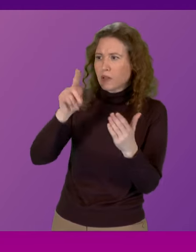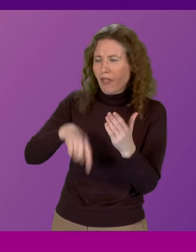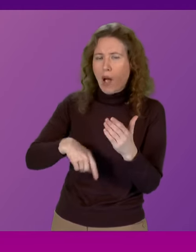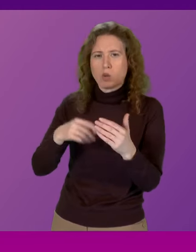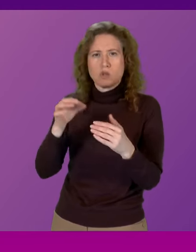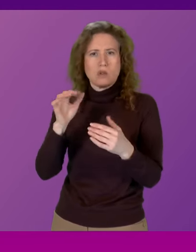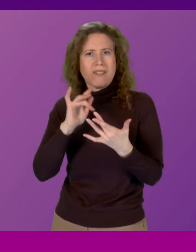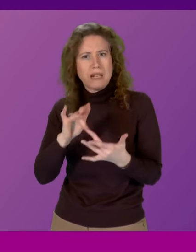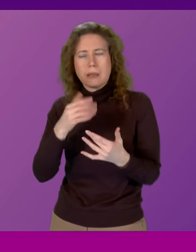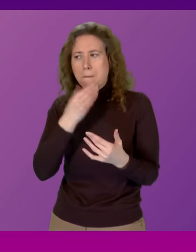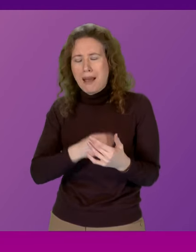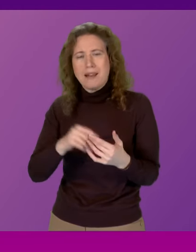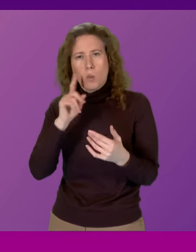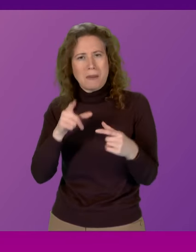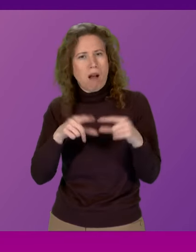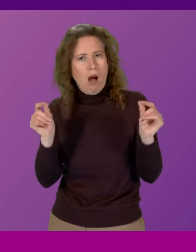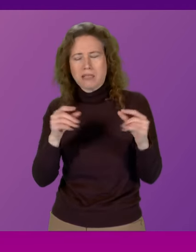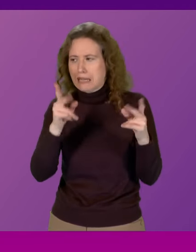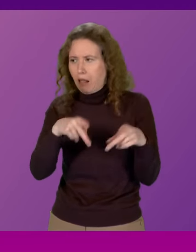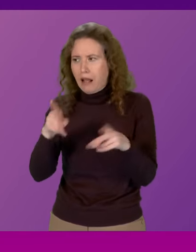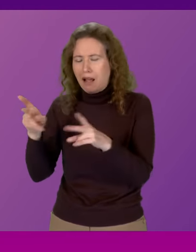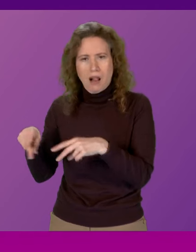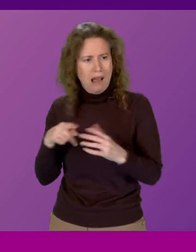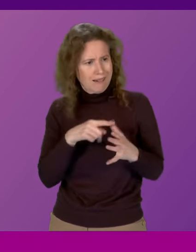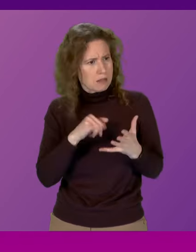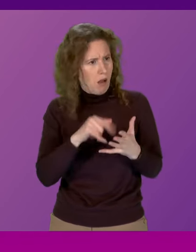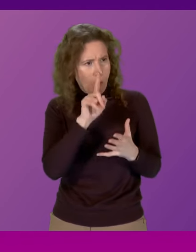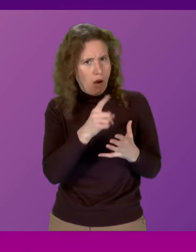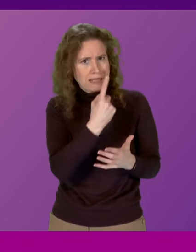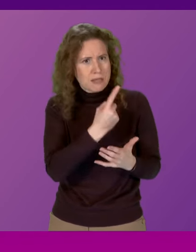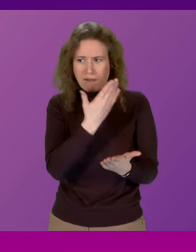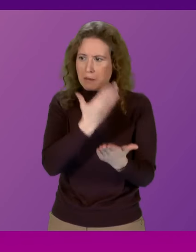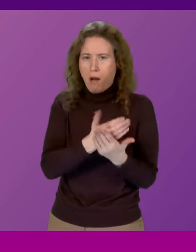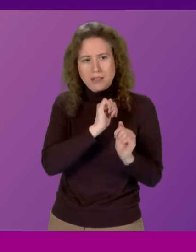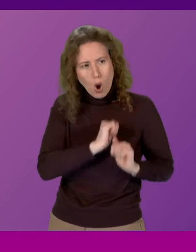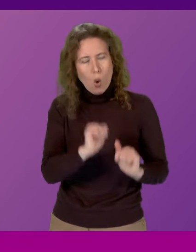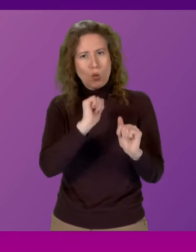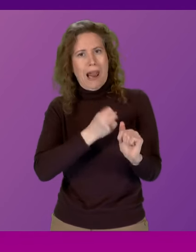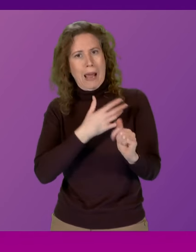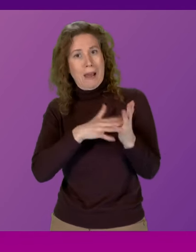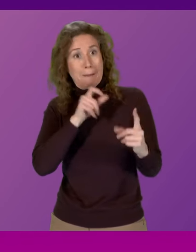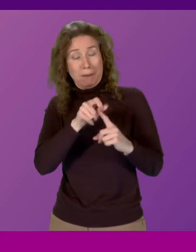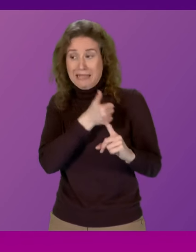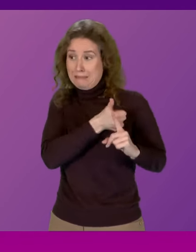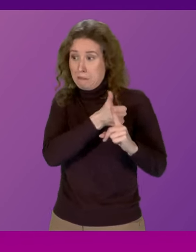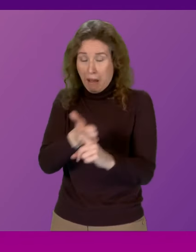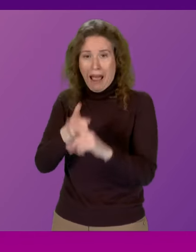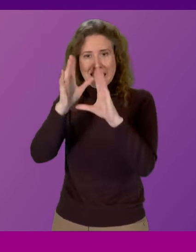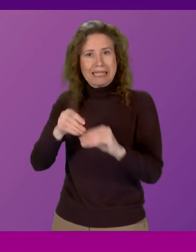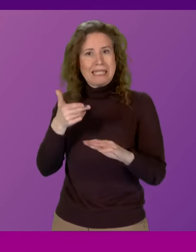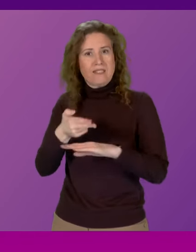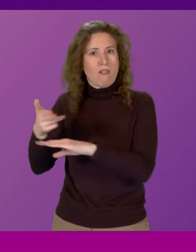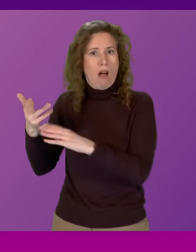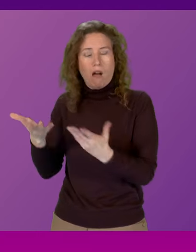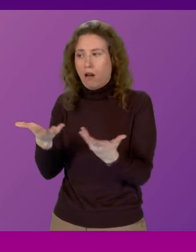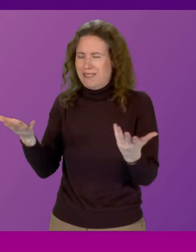children in Gaza being killed, that Anasawa can't even demand that his own Labour MPs back a ceasefire, then that's not a